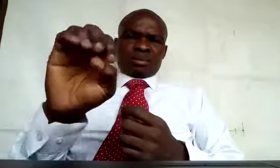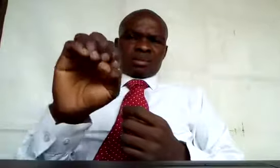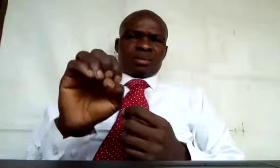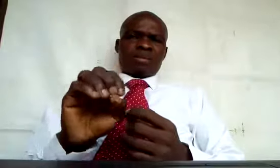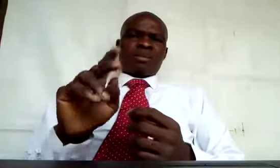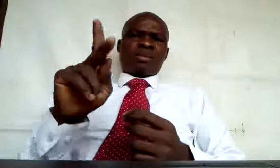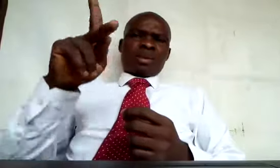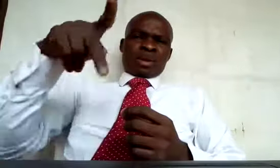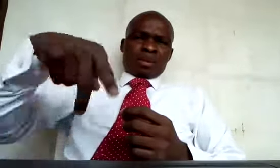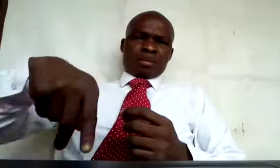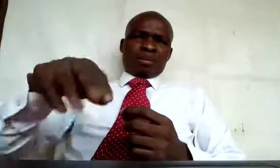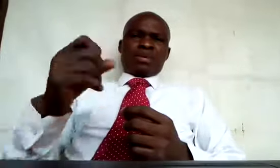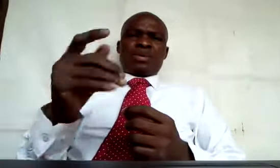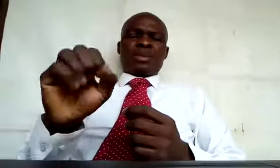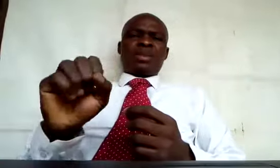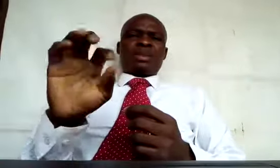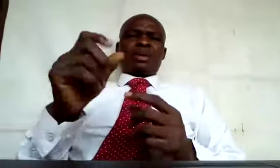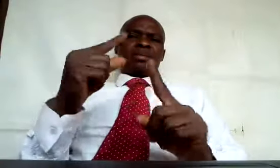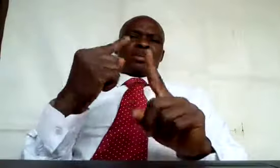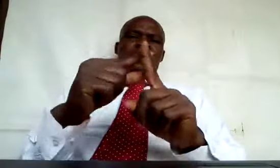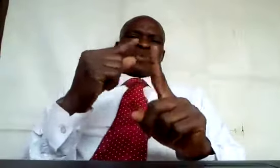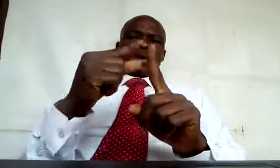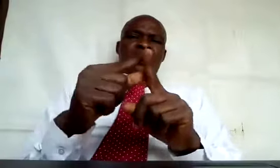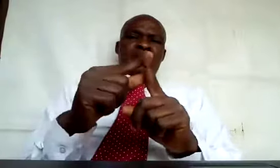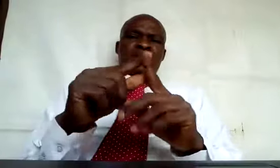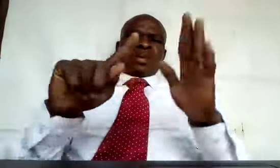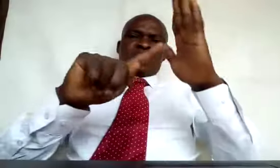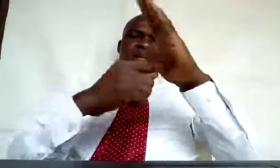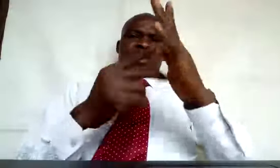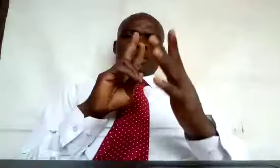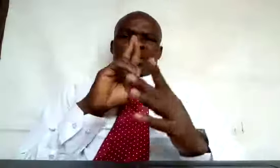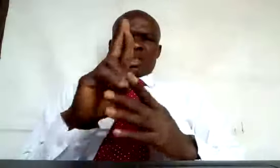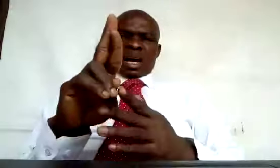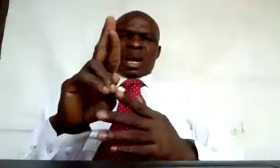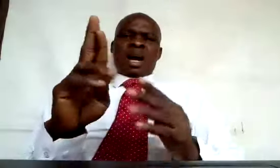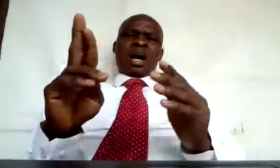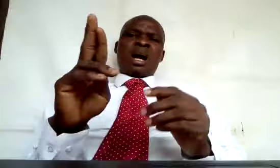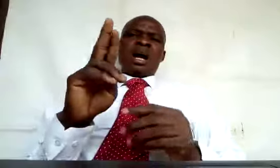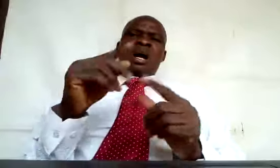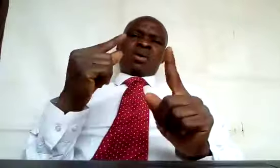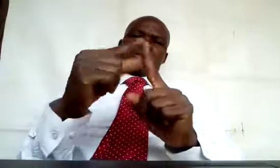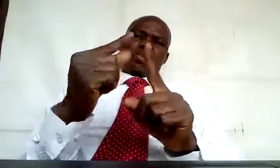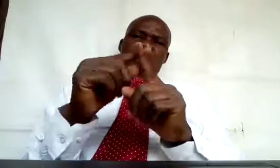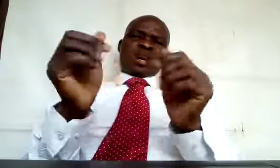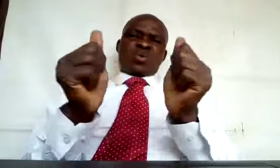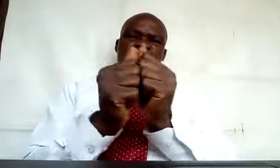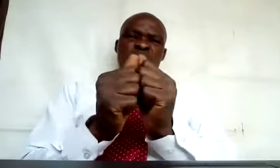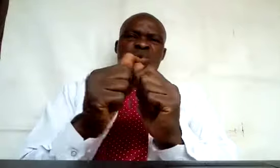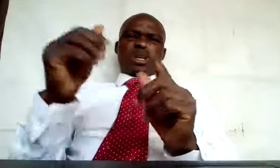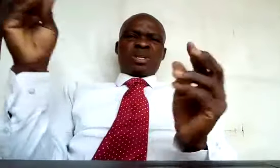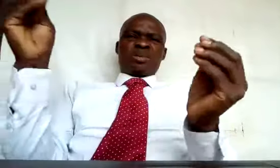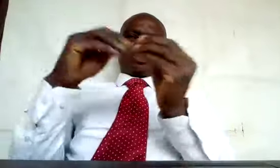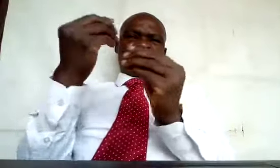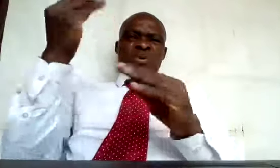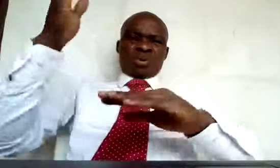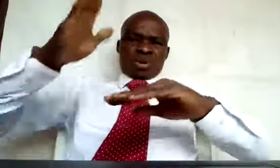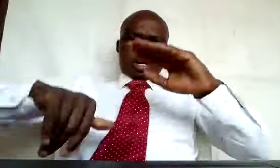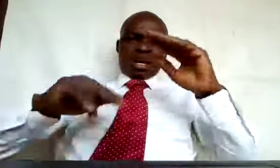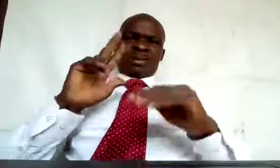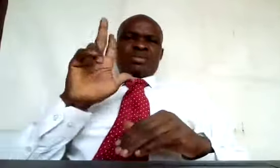Polysyllabic words. These are words with more than three syllables. For